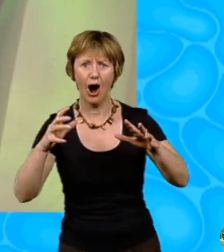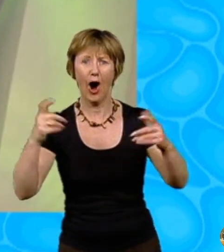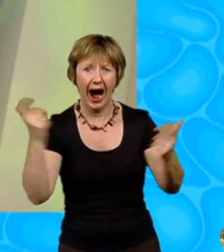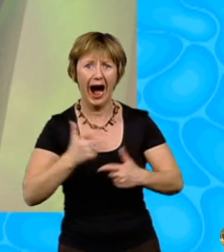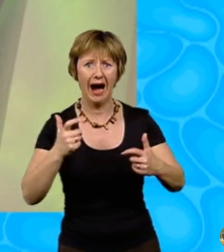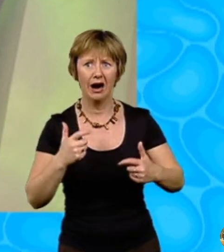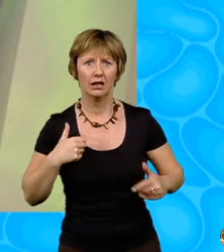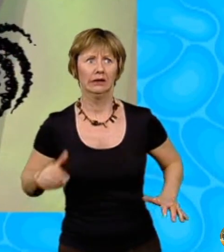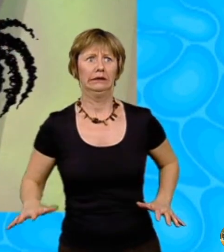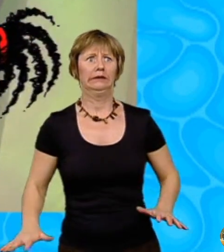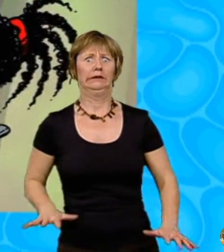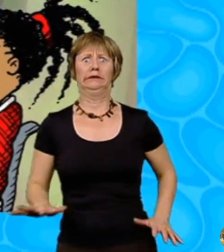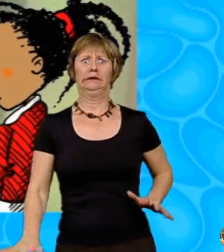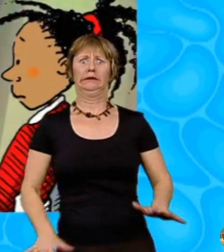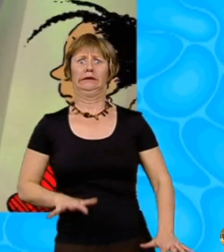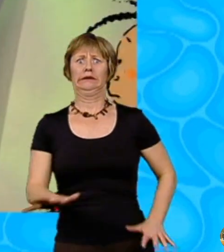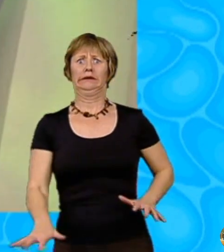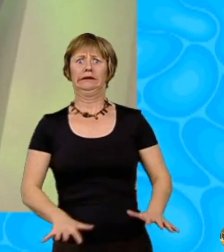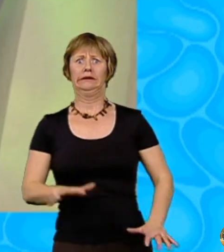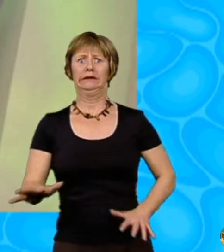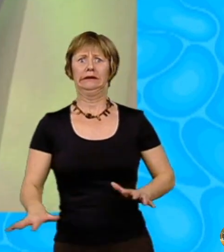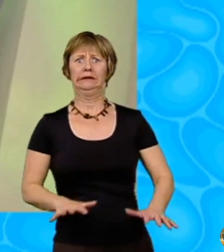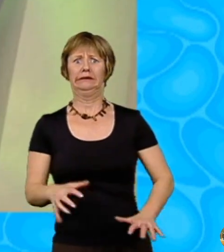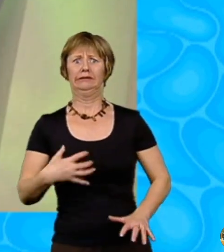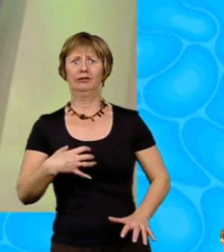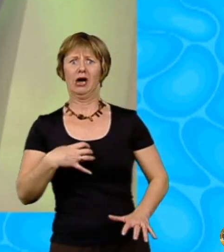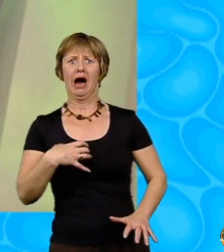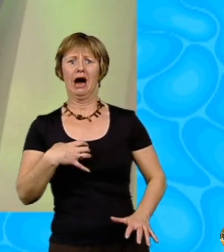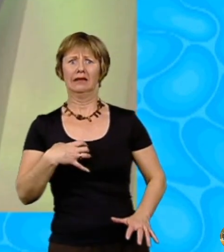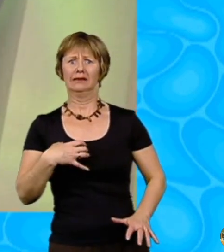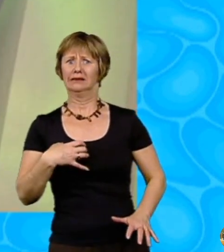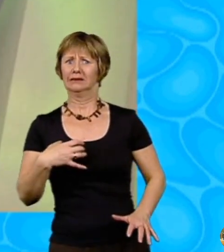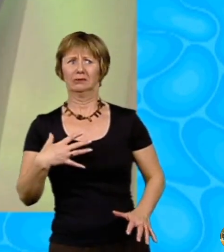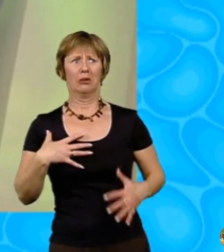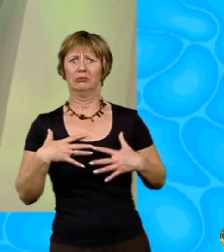I pulled my chair away from Miss Porter the dragon. I hardly dared to breathe.